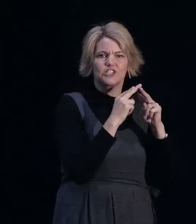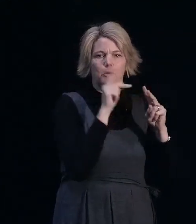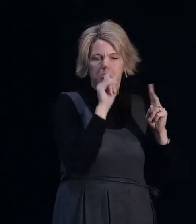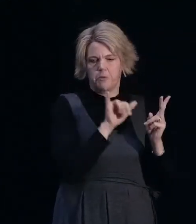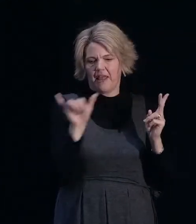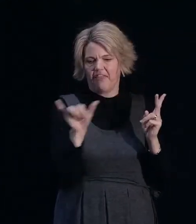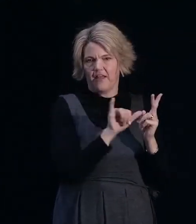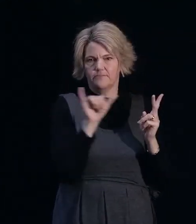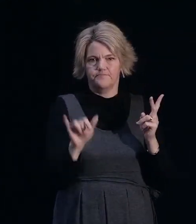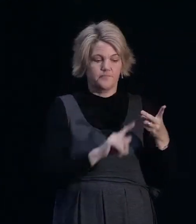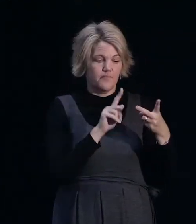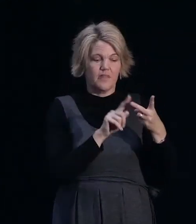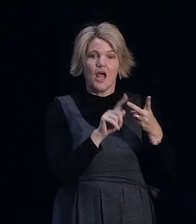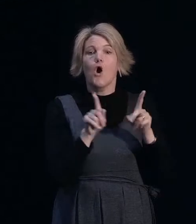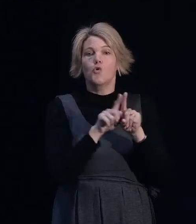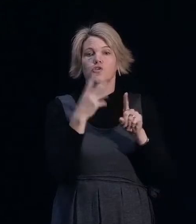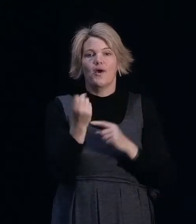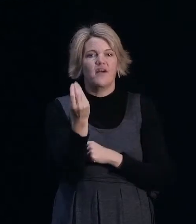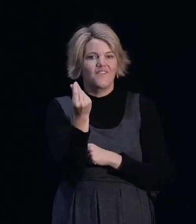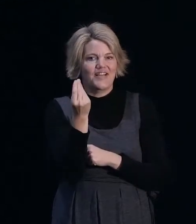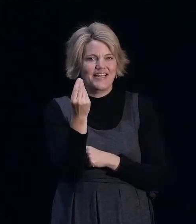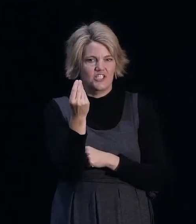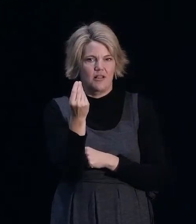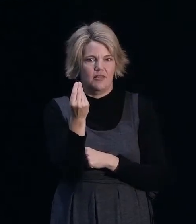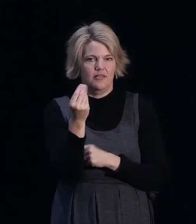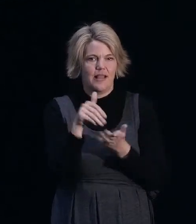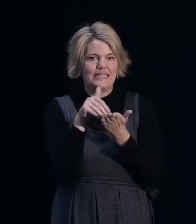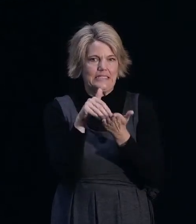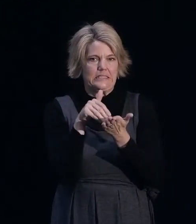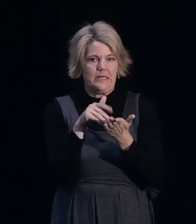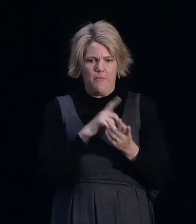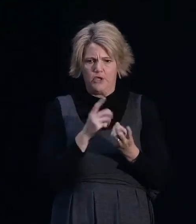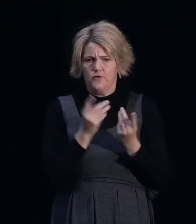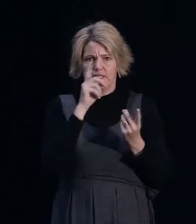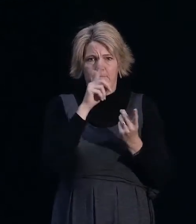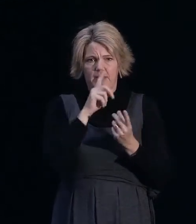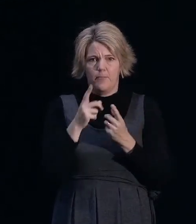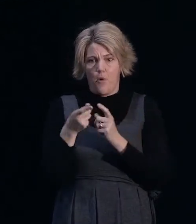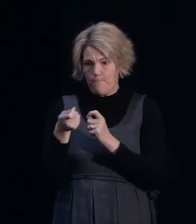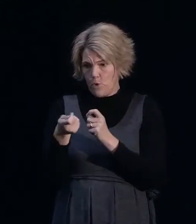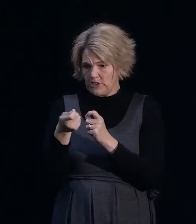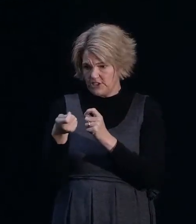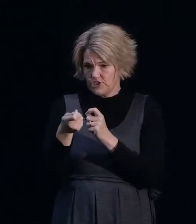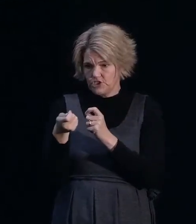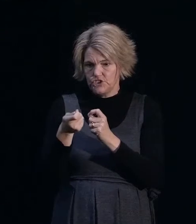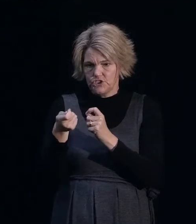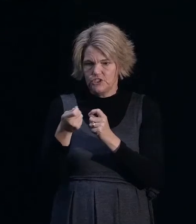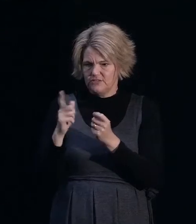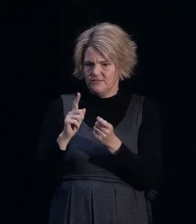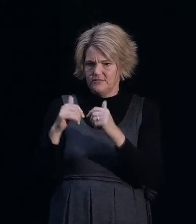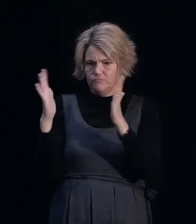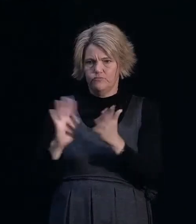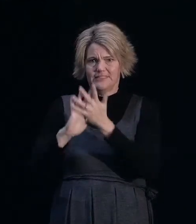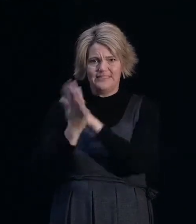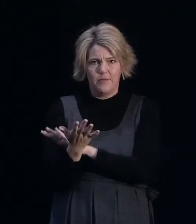also financial assistance. For some people, they will be incurring a double housing cost. They'll be paying a mortgage on an earthquake damaged property